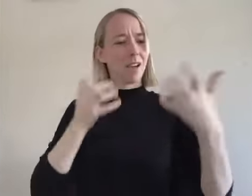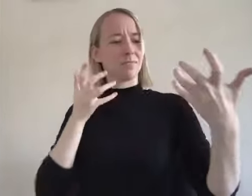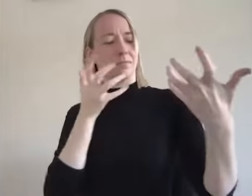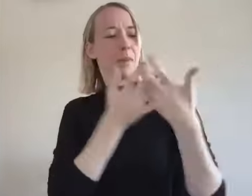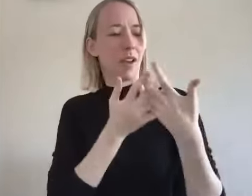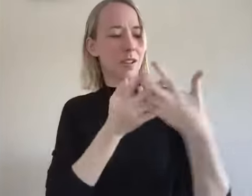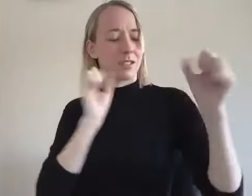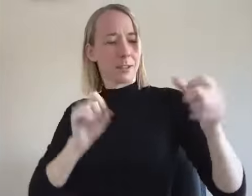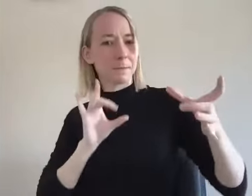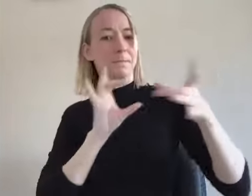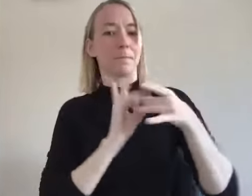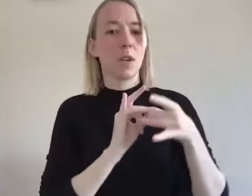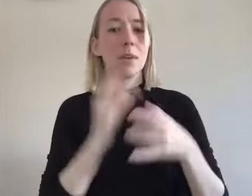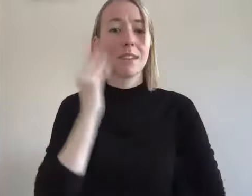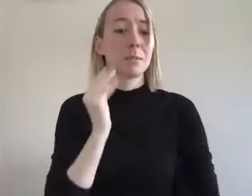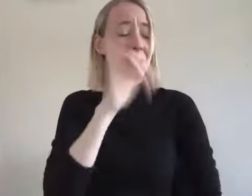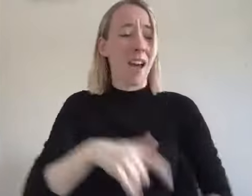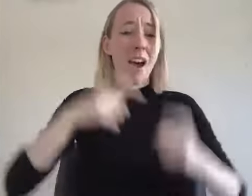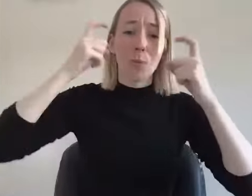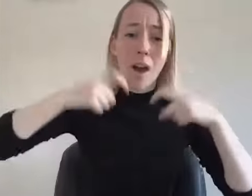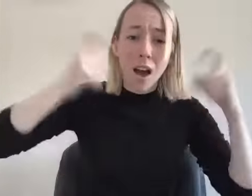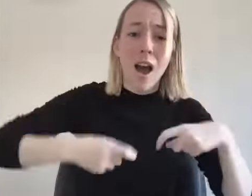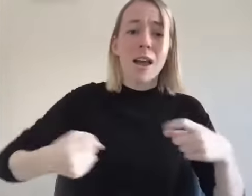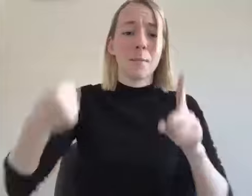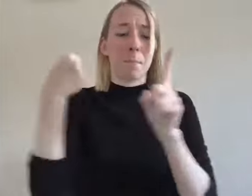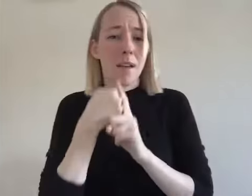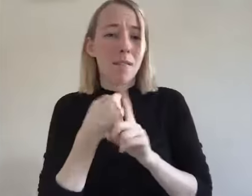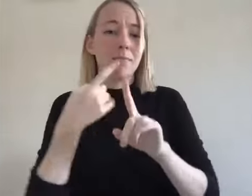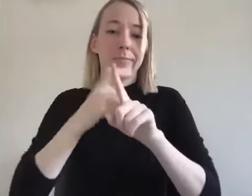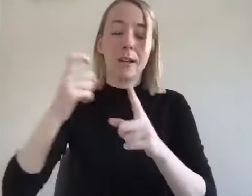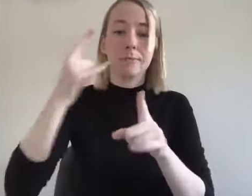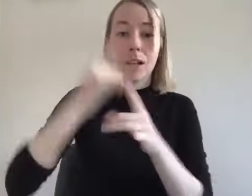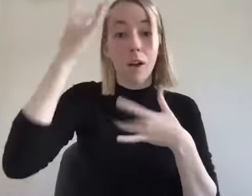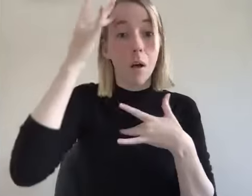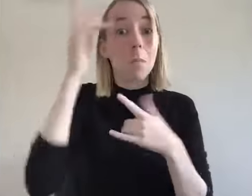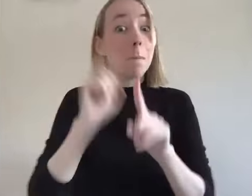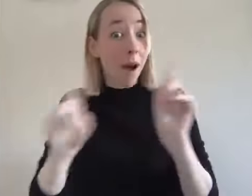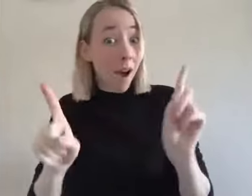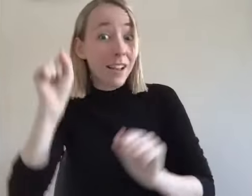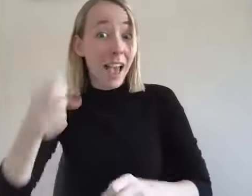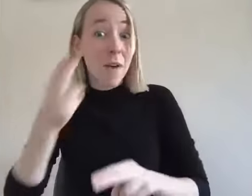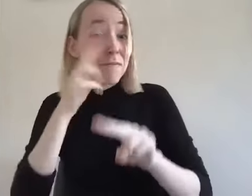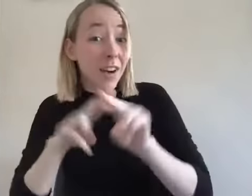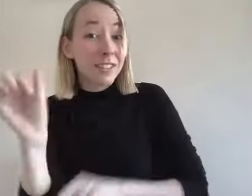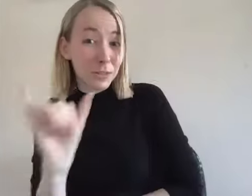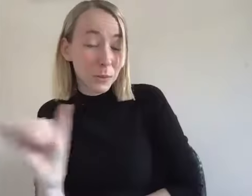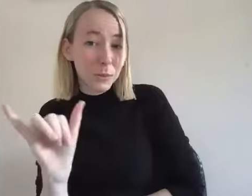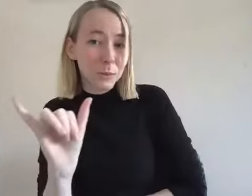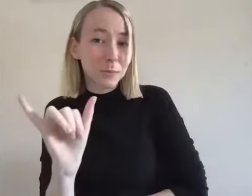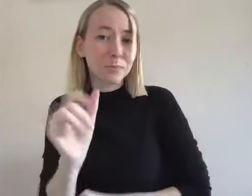and we have been that insane we have been those crying people we have been effective about alcoholism but we can have fun also you know even dealing with